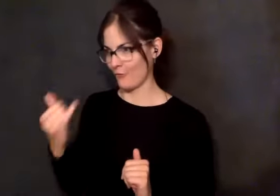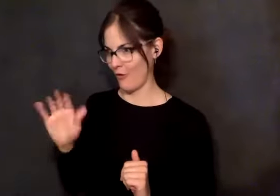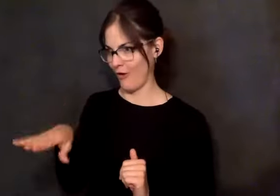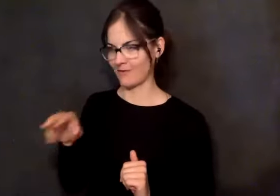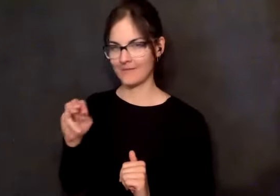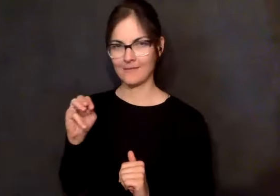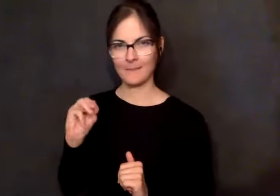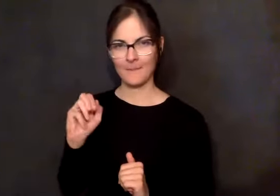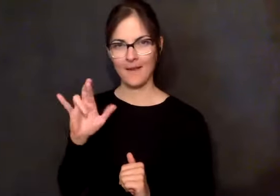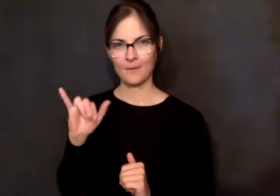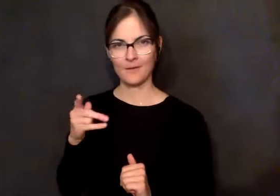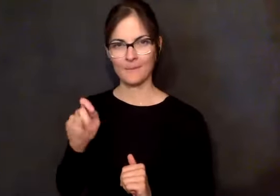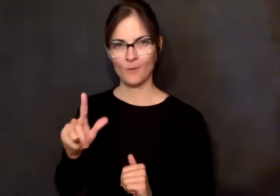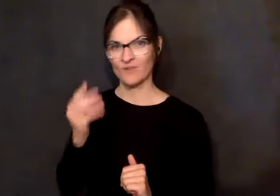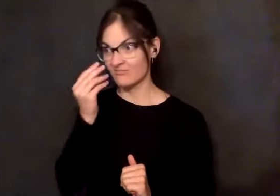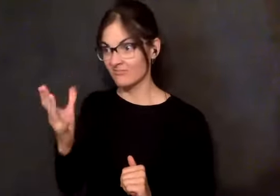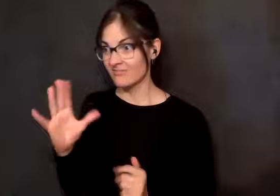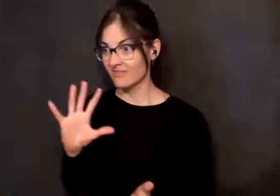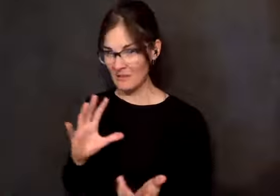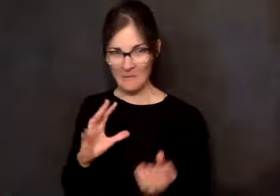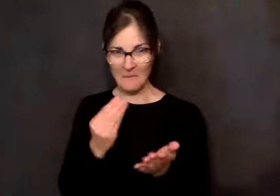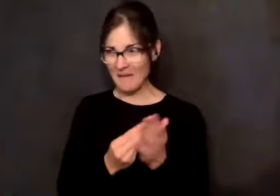called Bear Pearl and said, look, I'm getting back to $10,000. And she said, I want to find her seat.